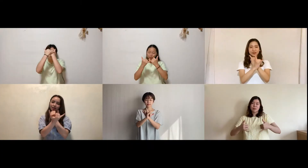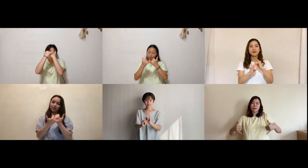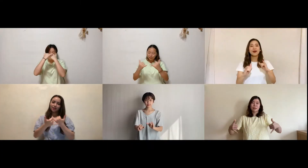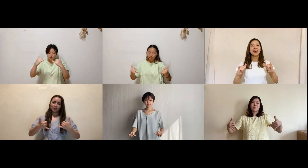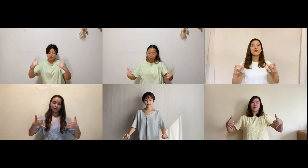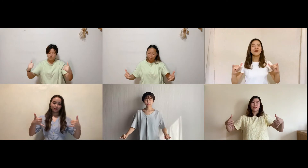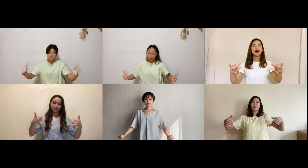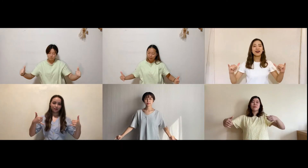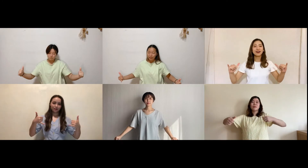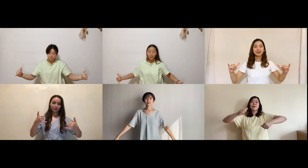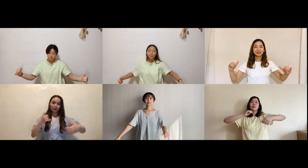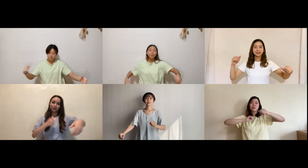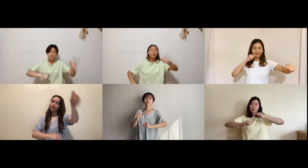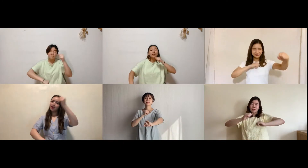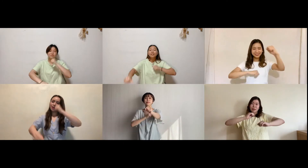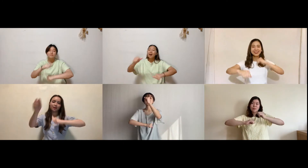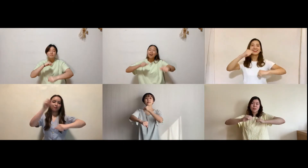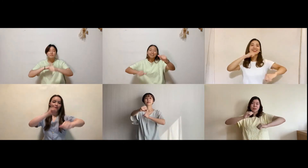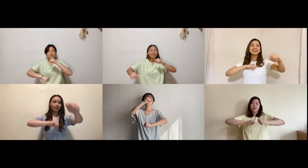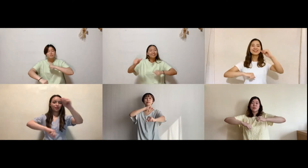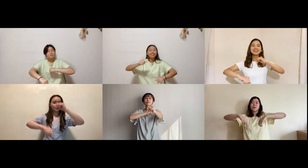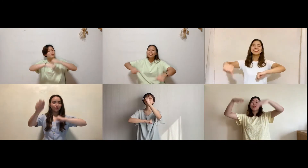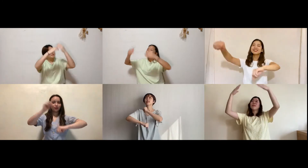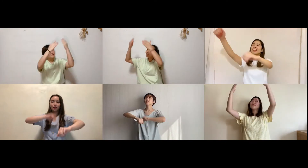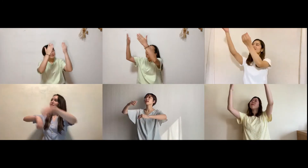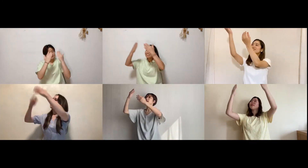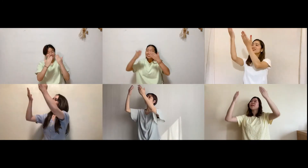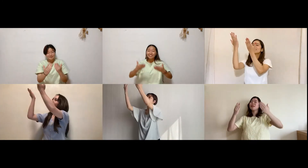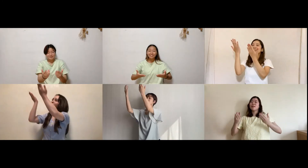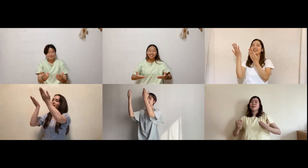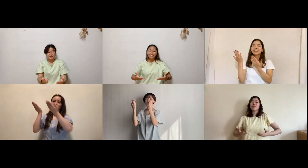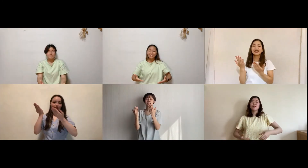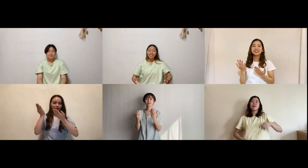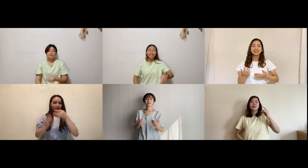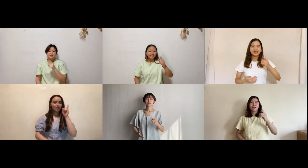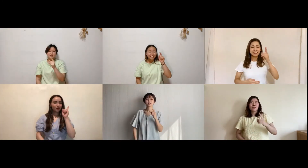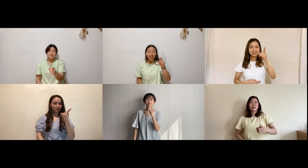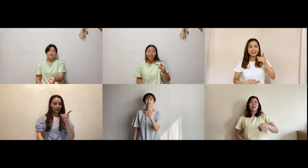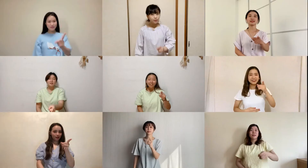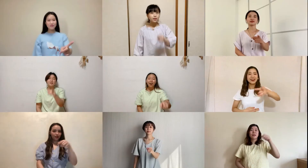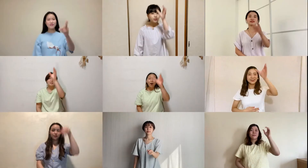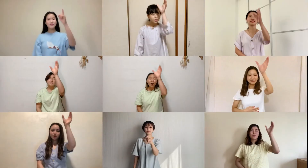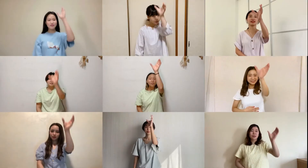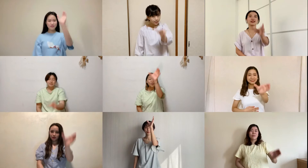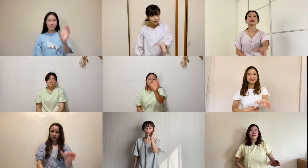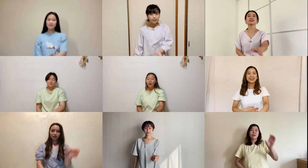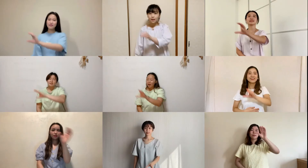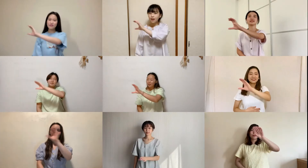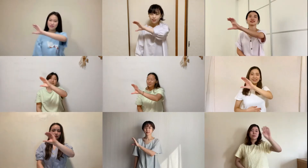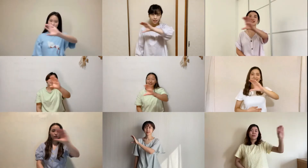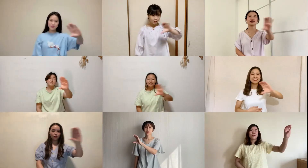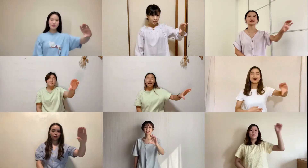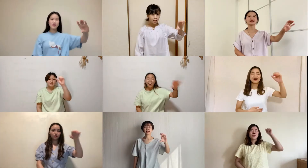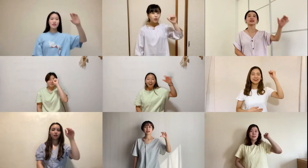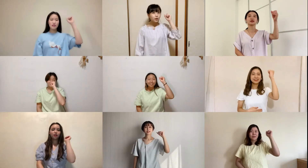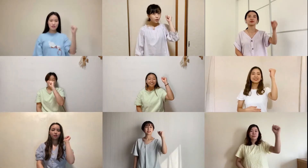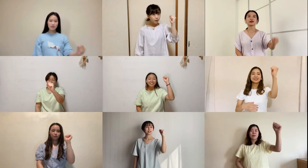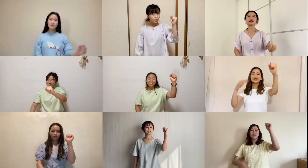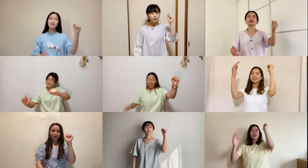the leper Pull the lame up to their feet Pull the are the arms that were nailed to a cross To break